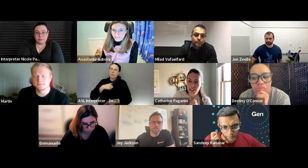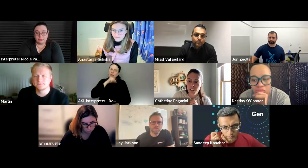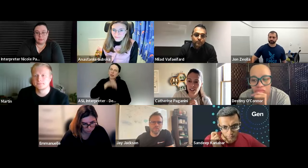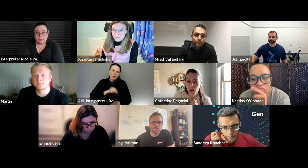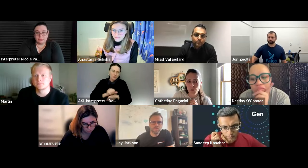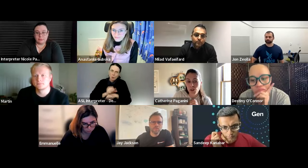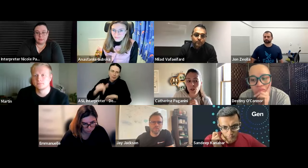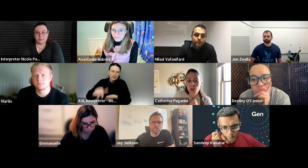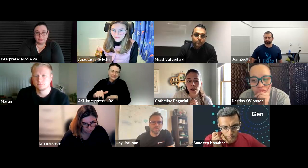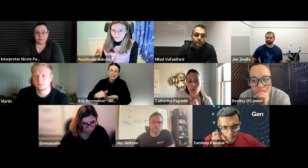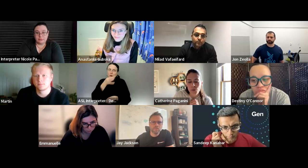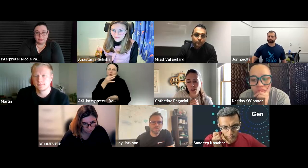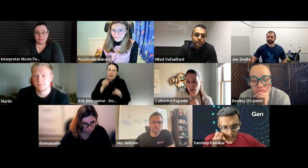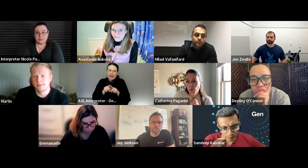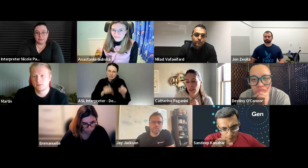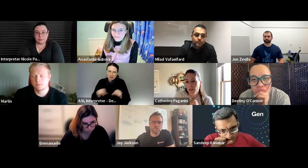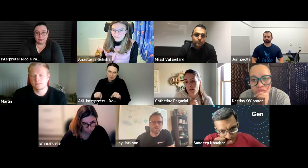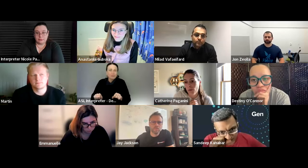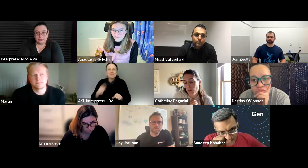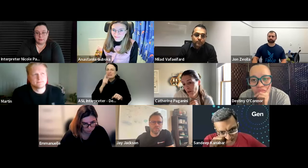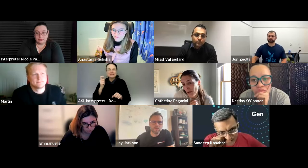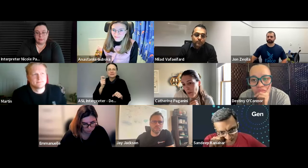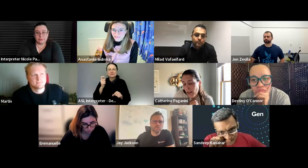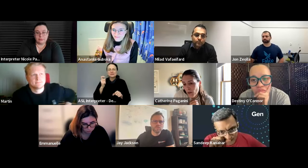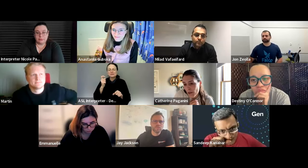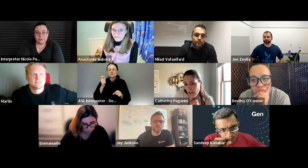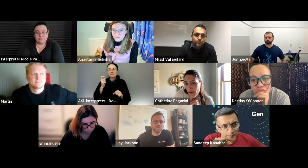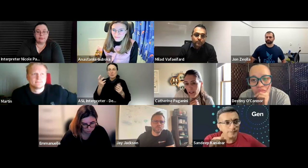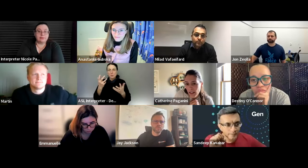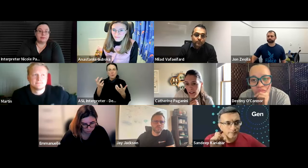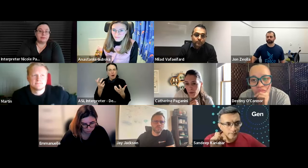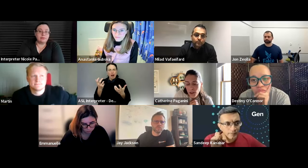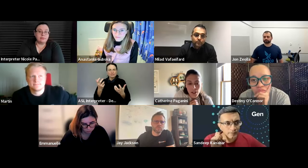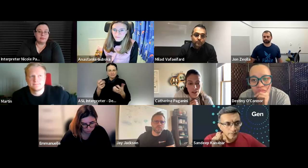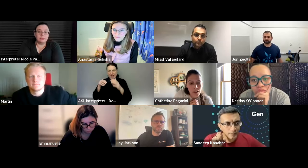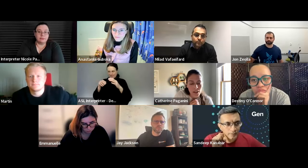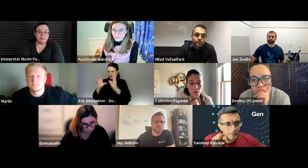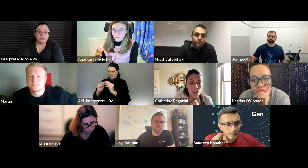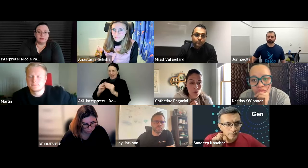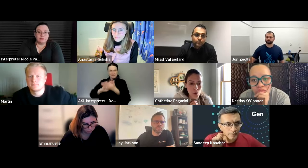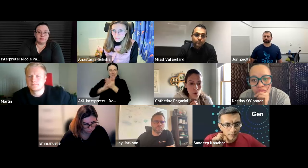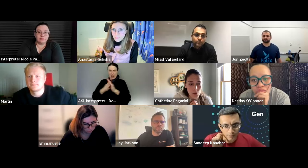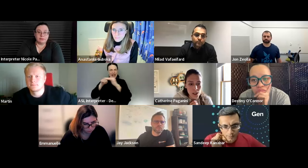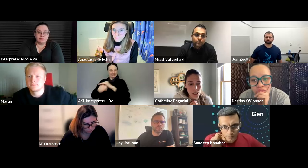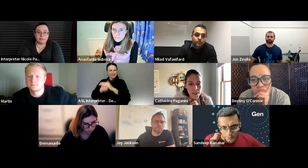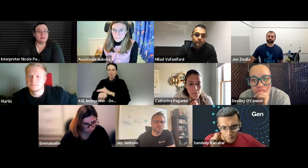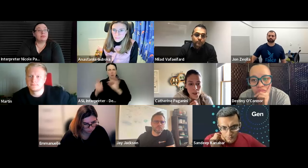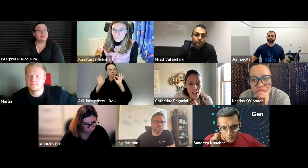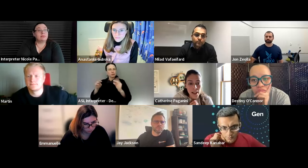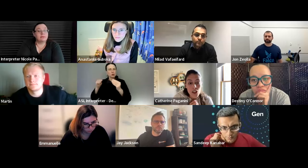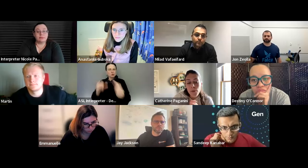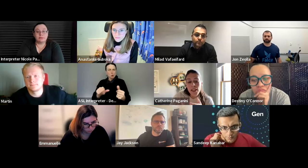work on this as soon as possible too just because we want to make those events accessible and uh as soon as possible